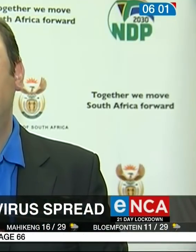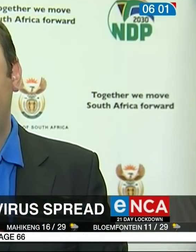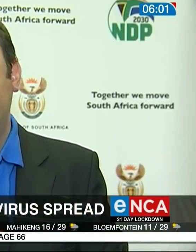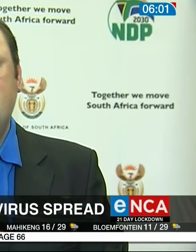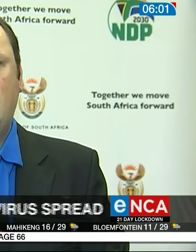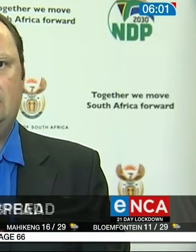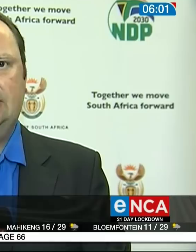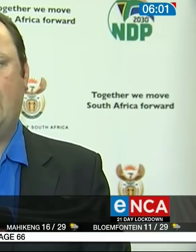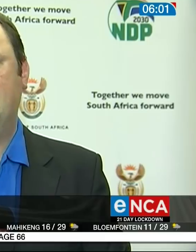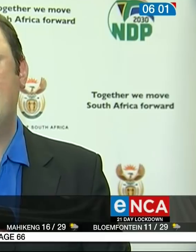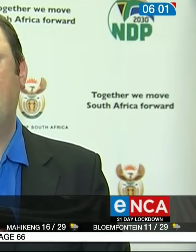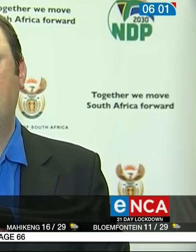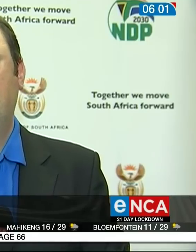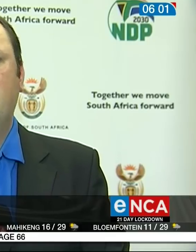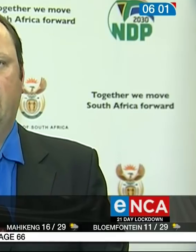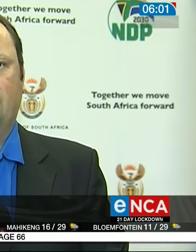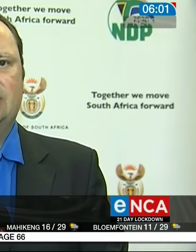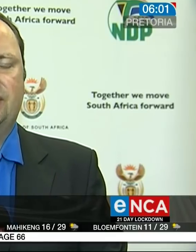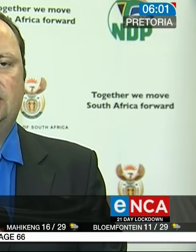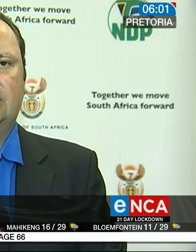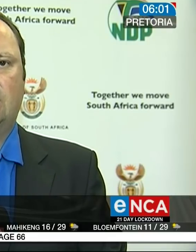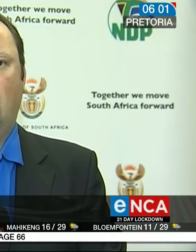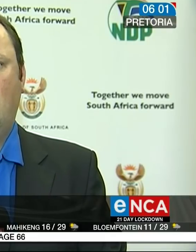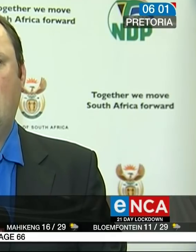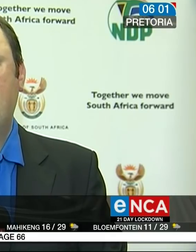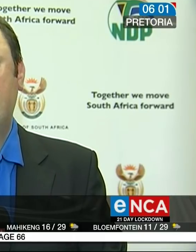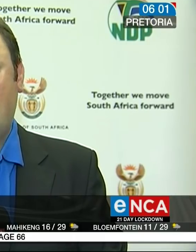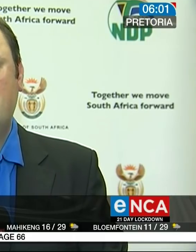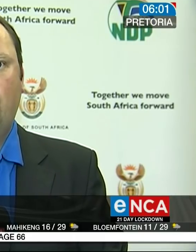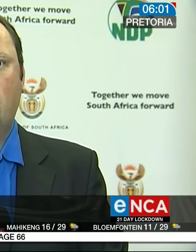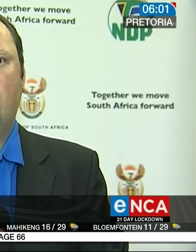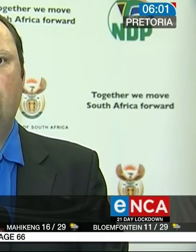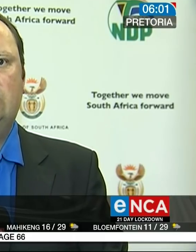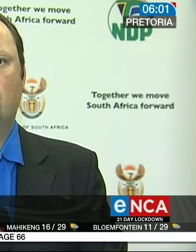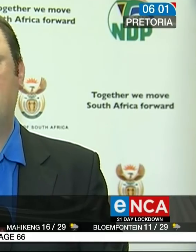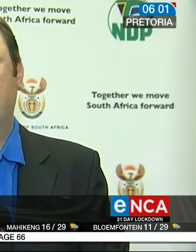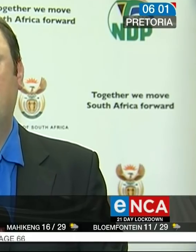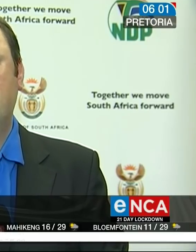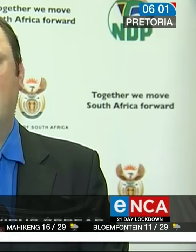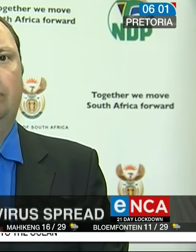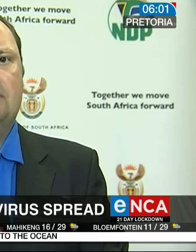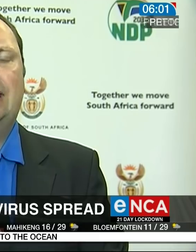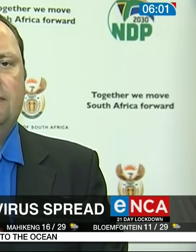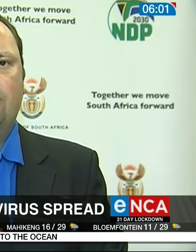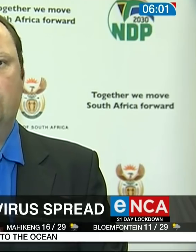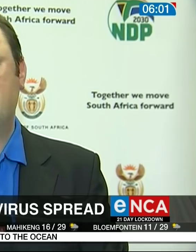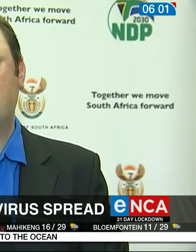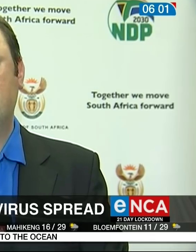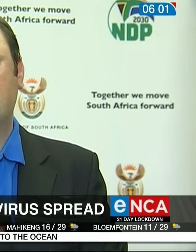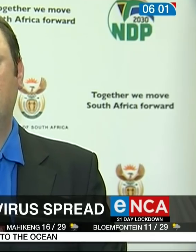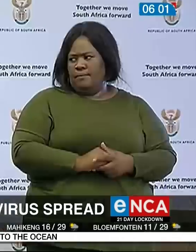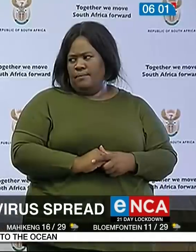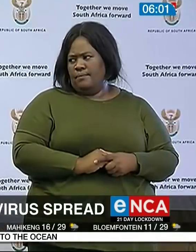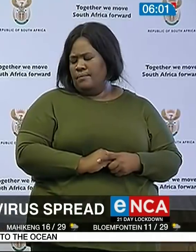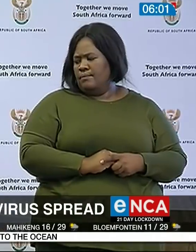fighting the global COVID-19 pandemic. The government and the CSIR have started work on a resource center to help it make informed